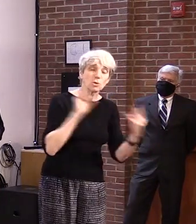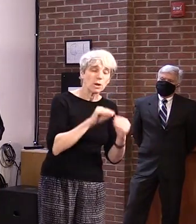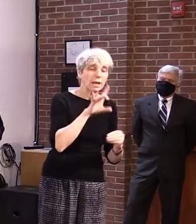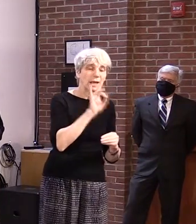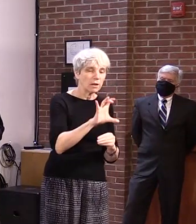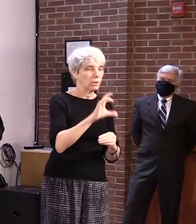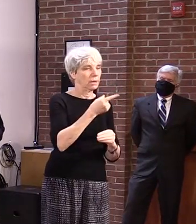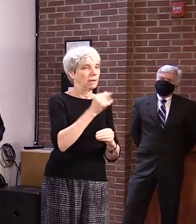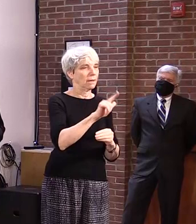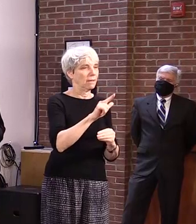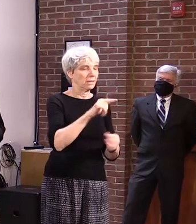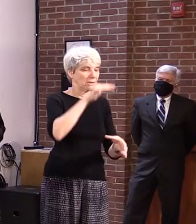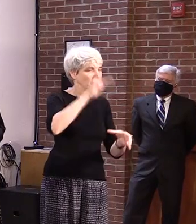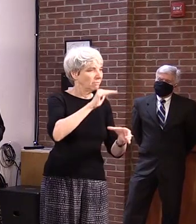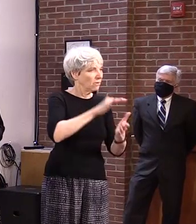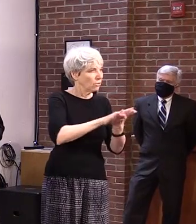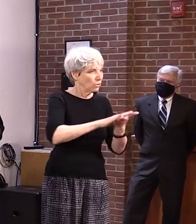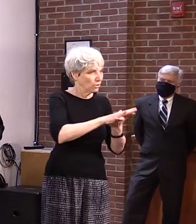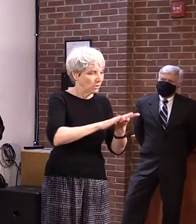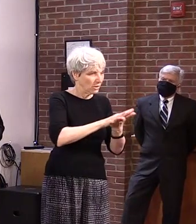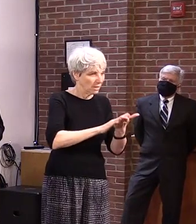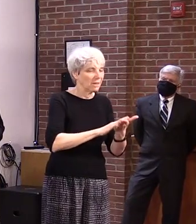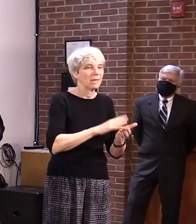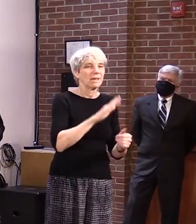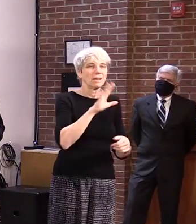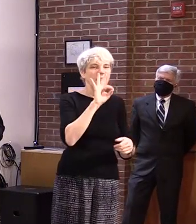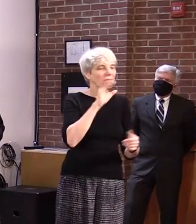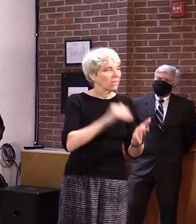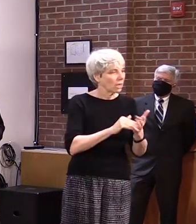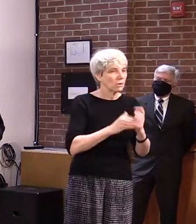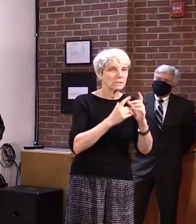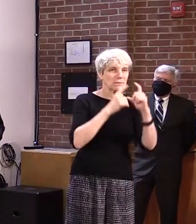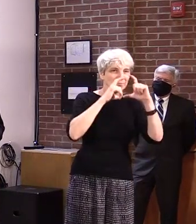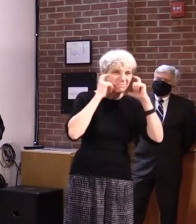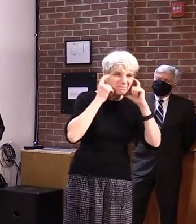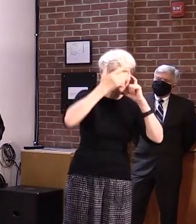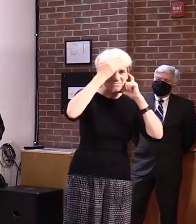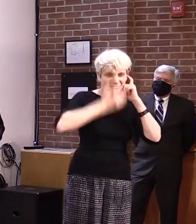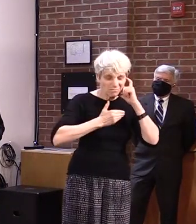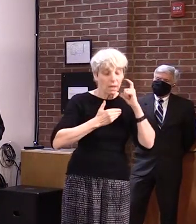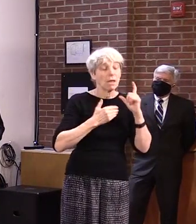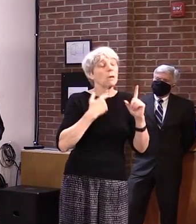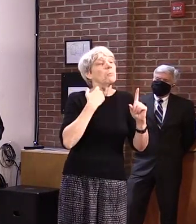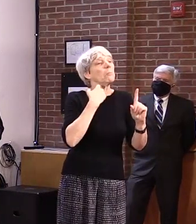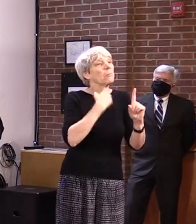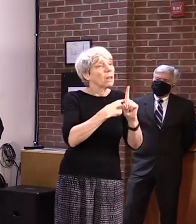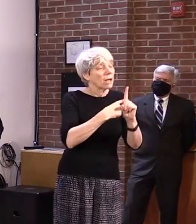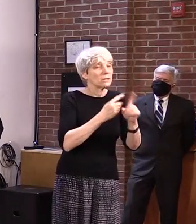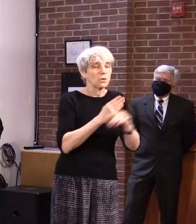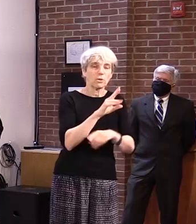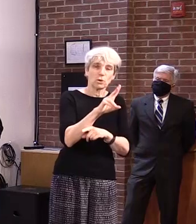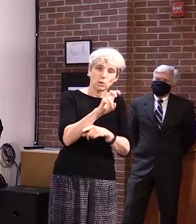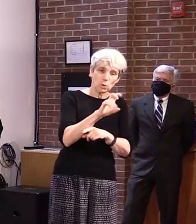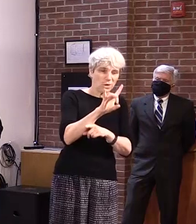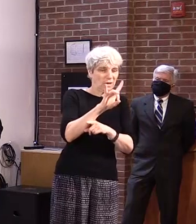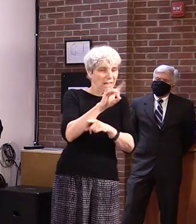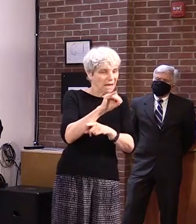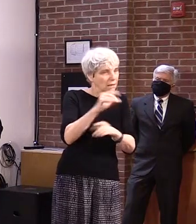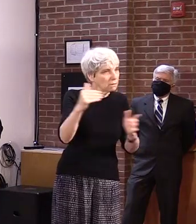and 25,900 face coverings. This is in addition to the over 280,000